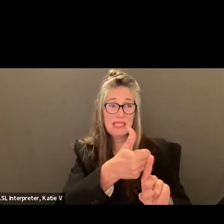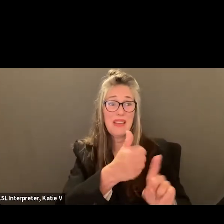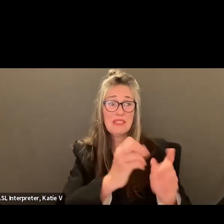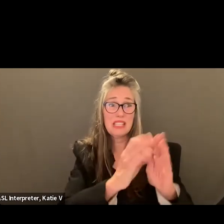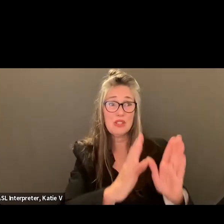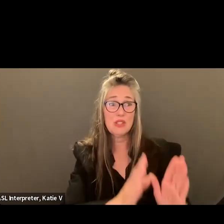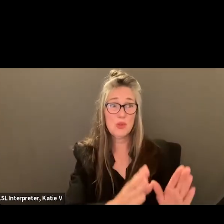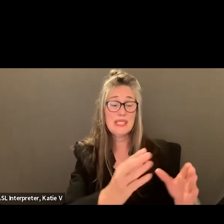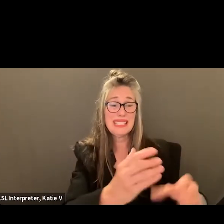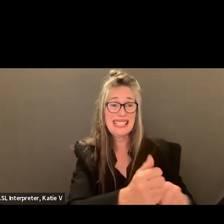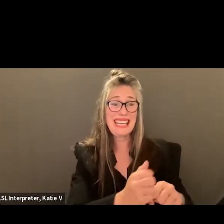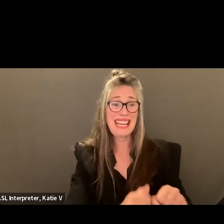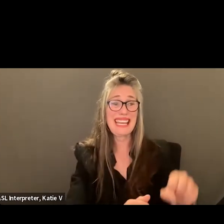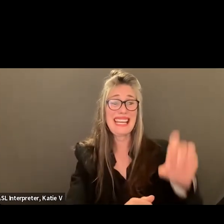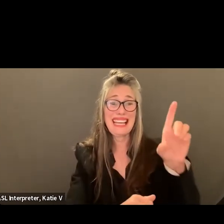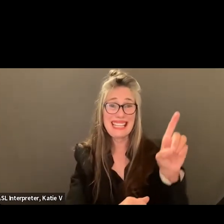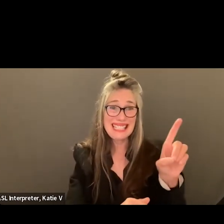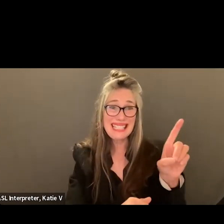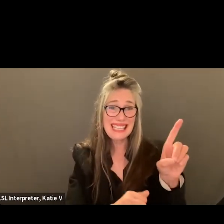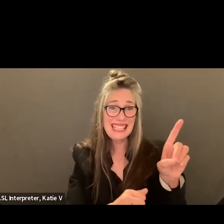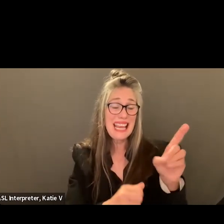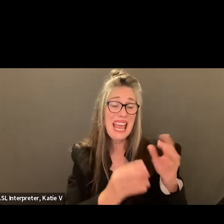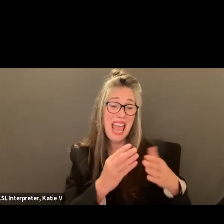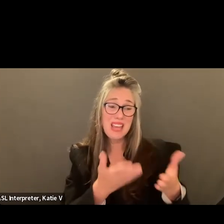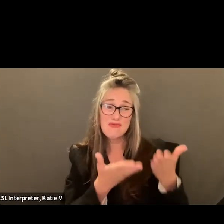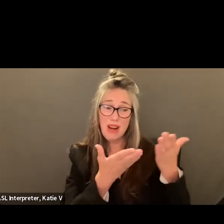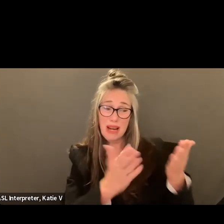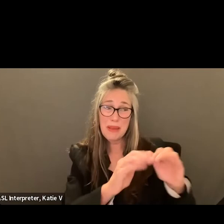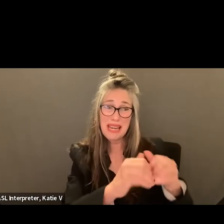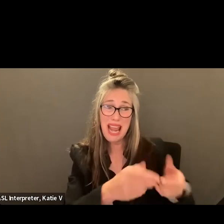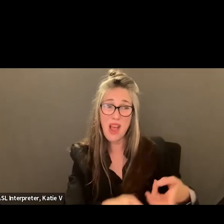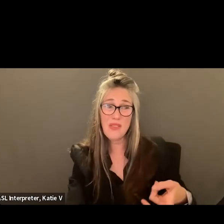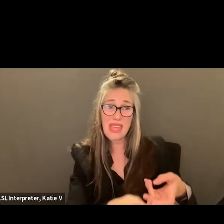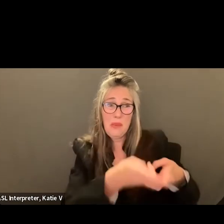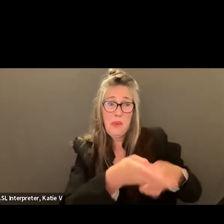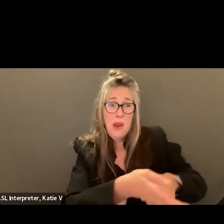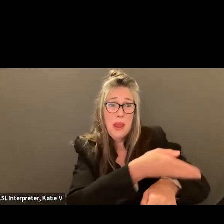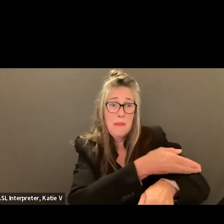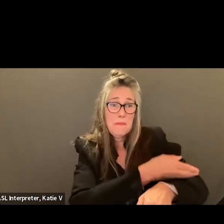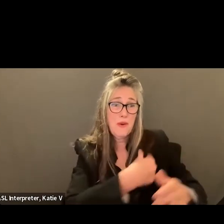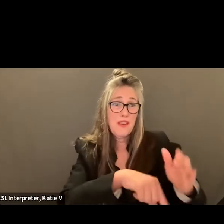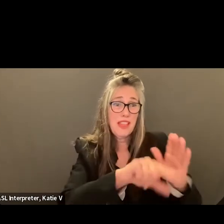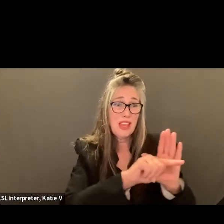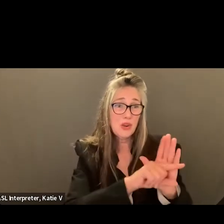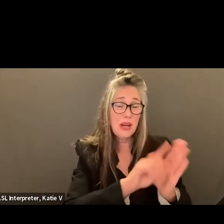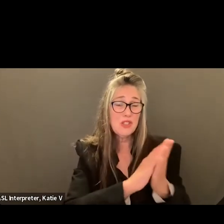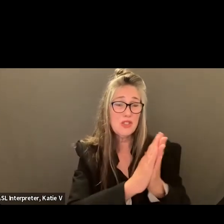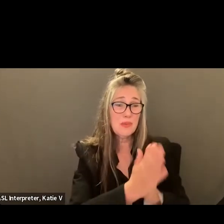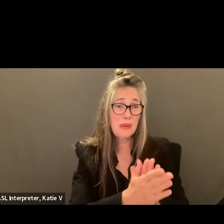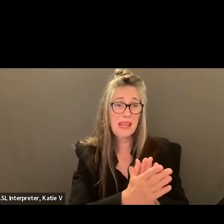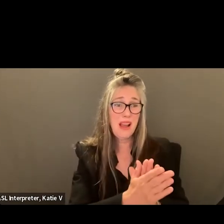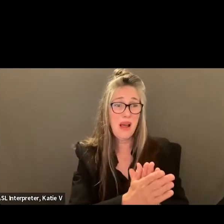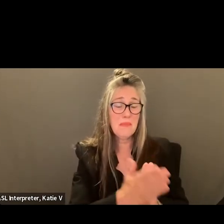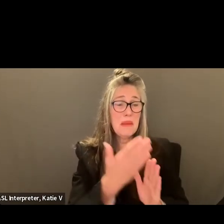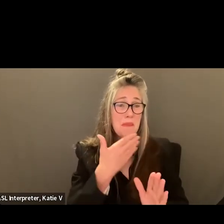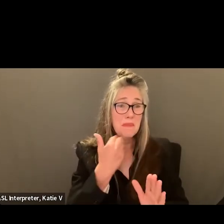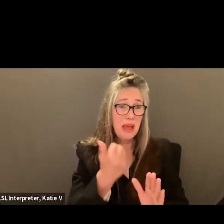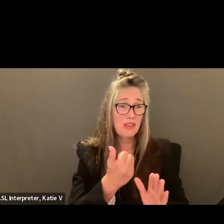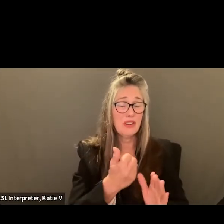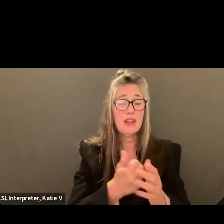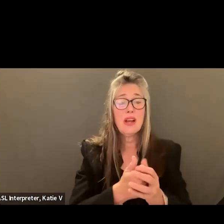should I make sure that I give feedback to the students in a timely manner so that they can actually make improvements and know what their grade is?